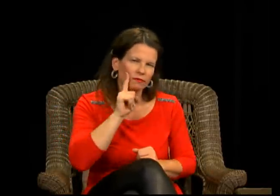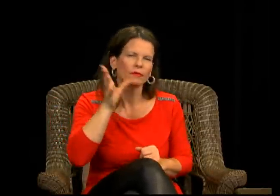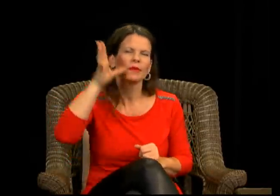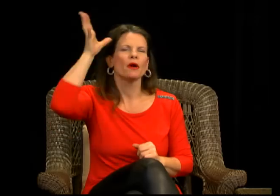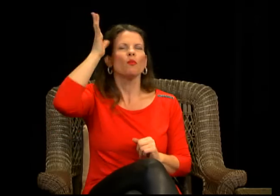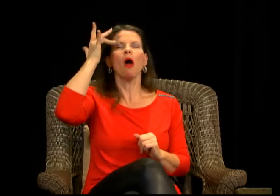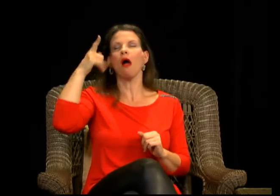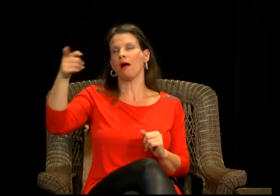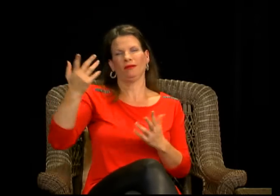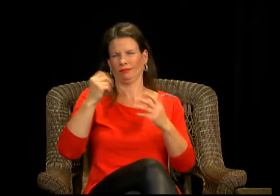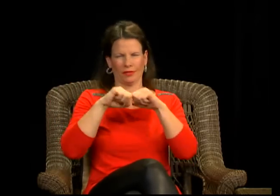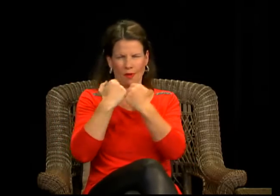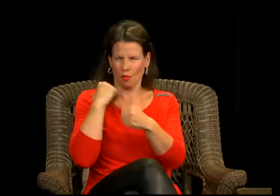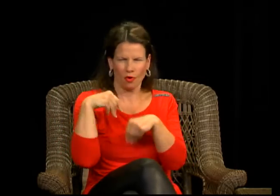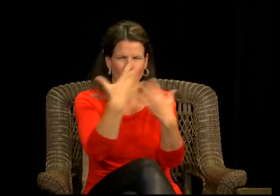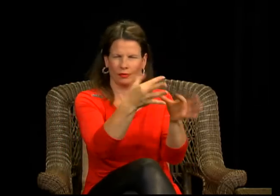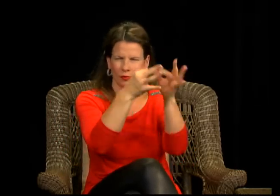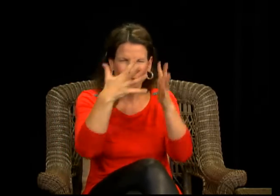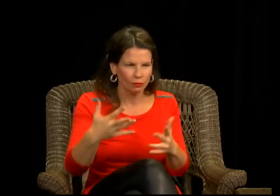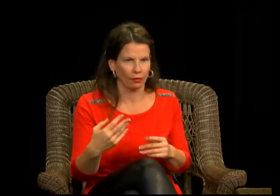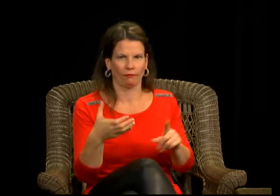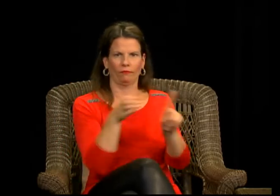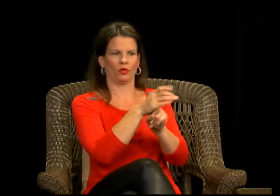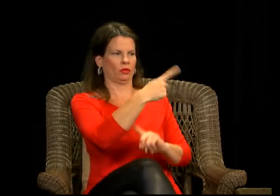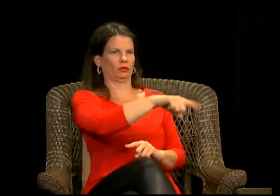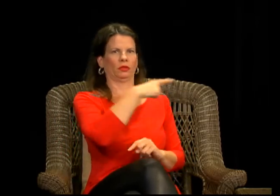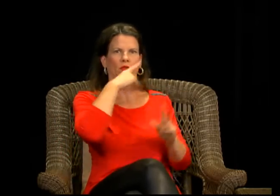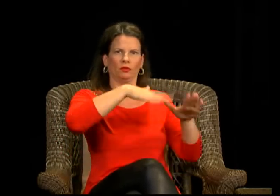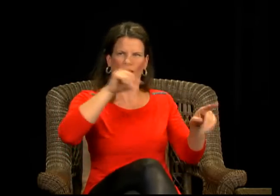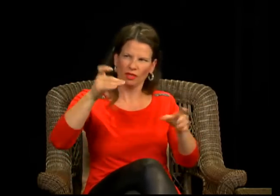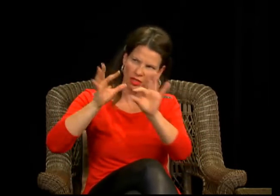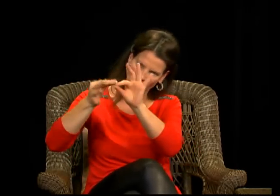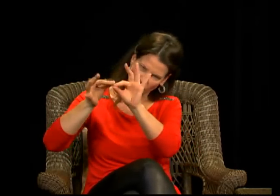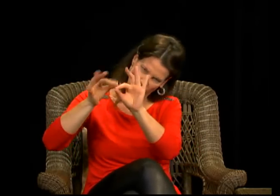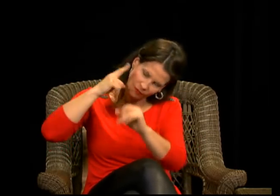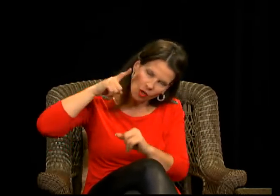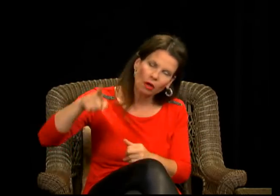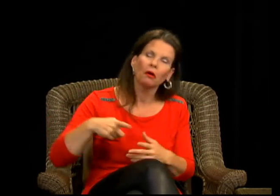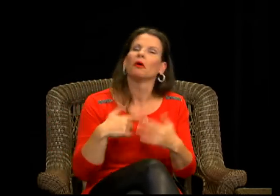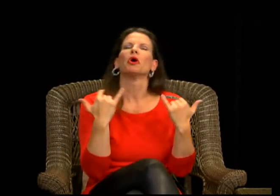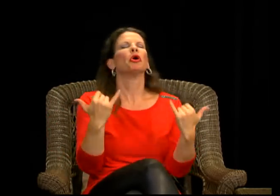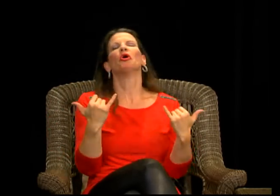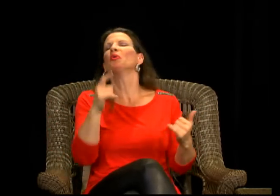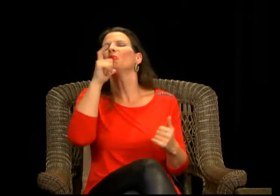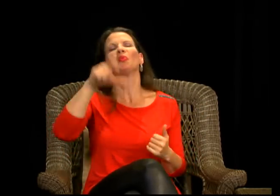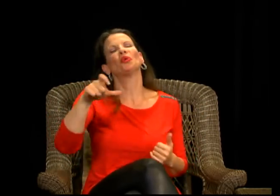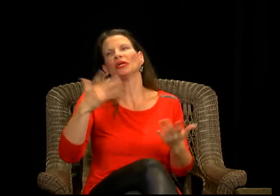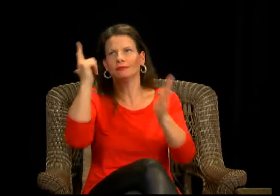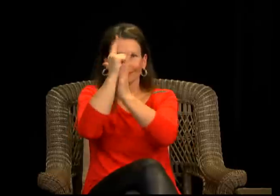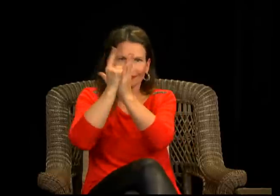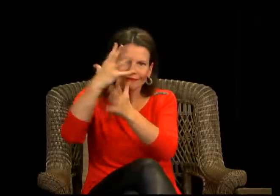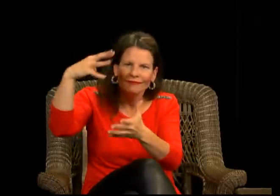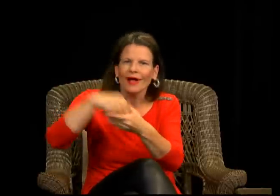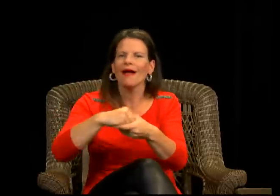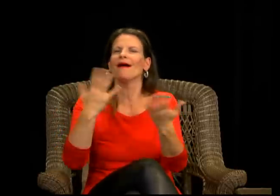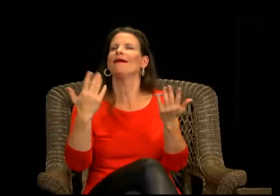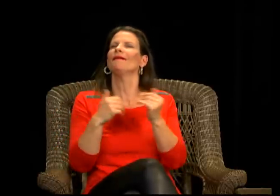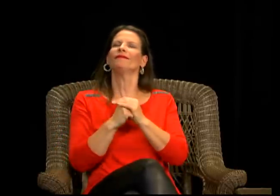hearing children in deaf families have actually been, uh, placed in the position of interpreters for the family. So